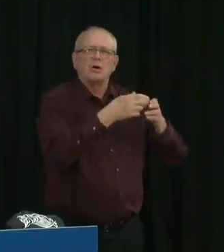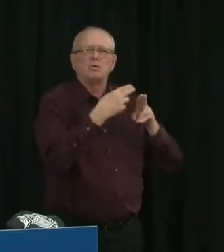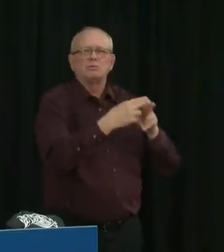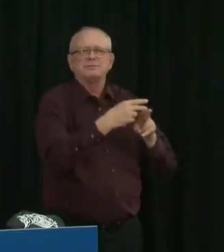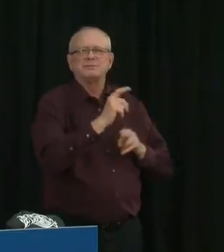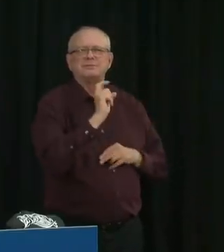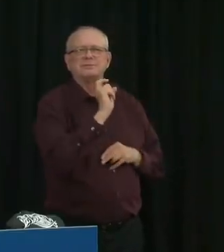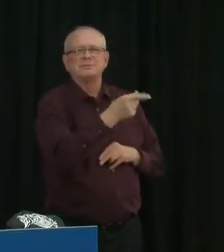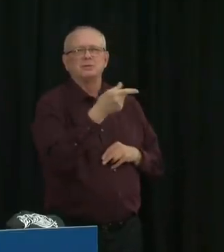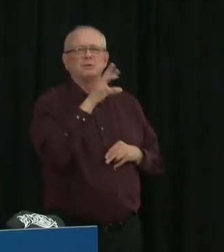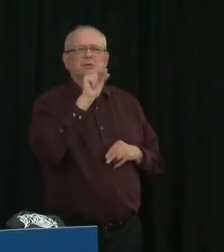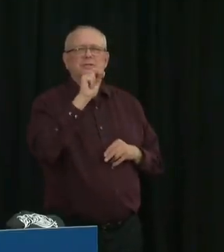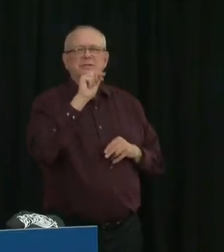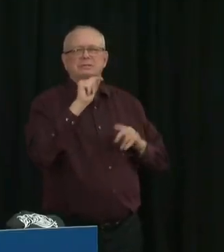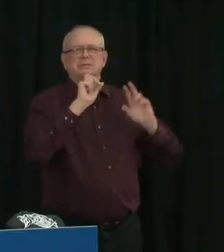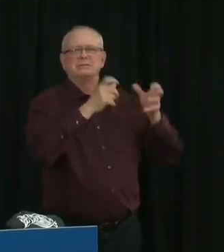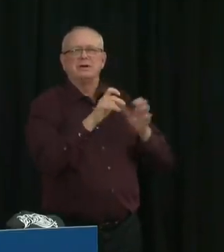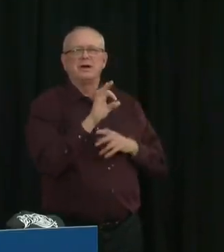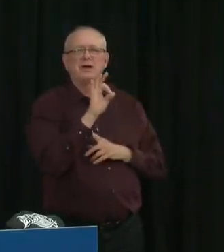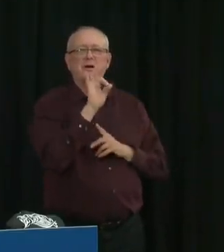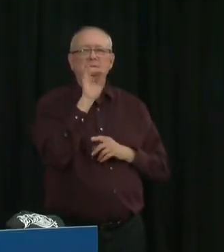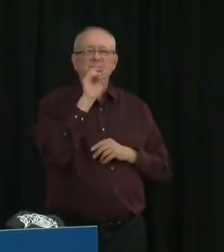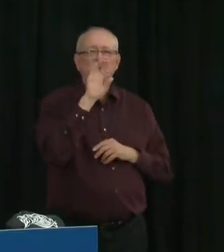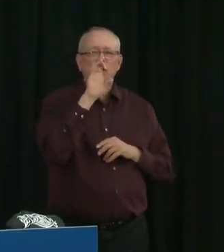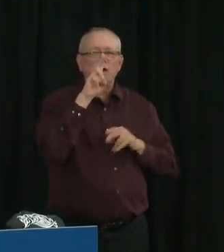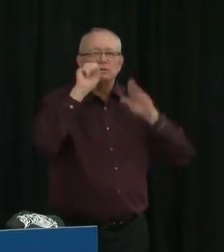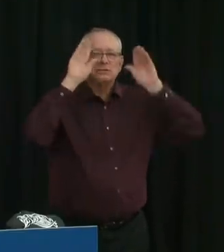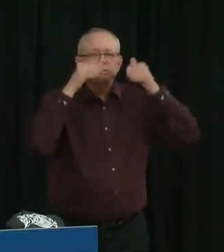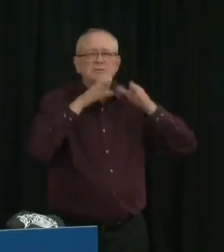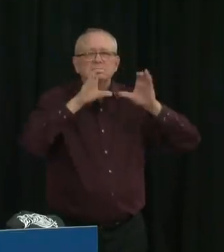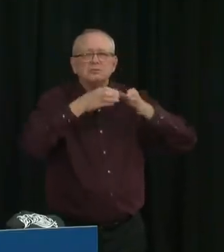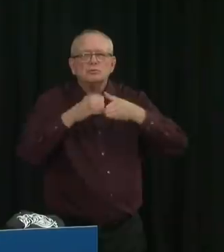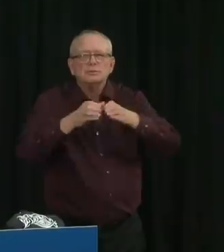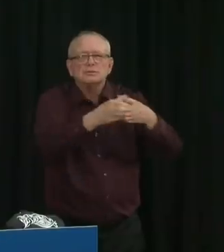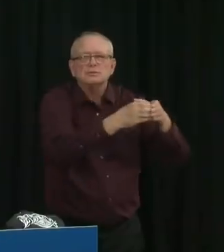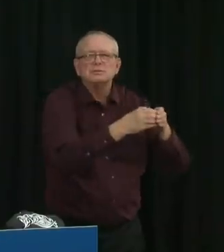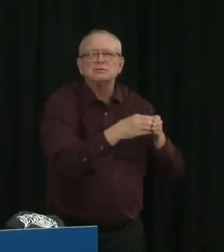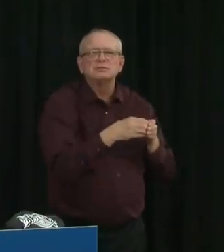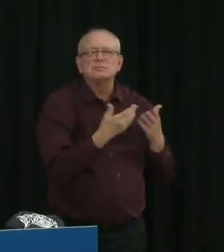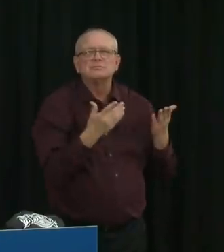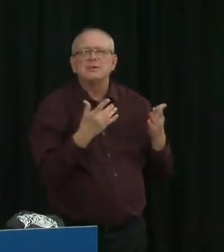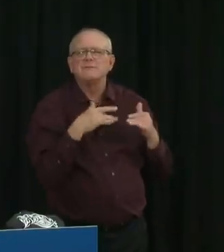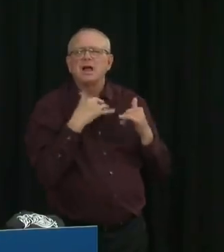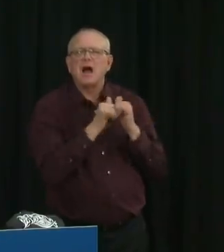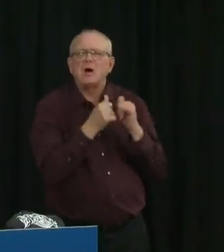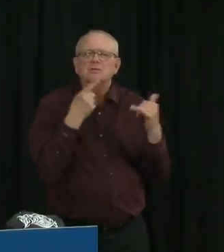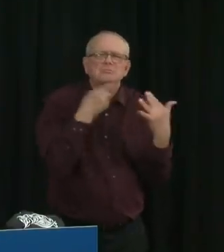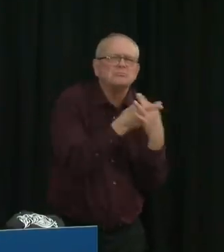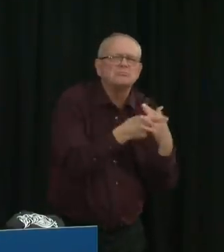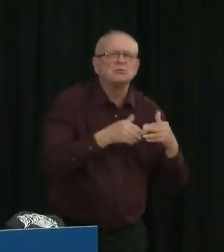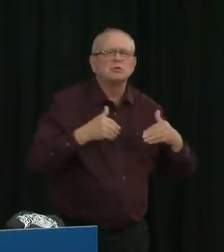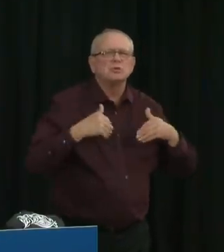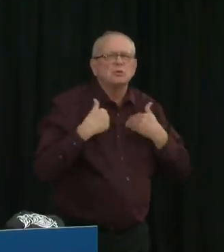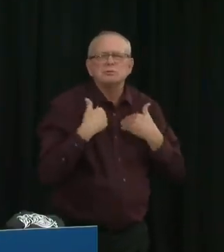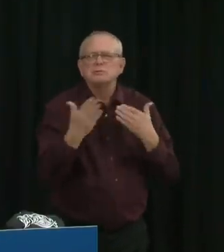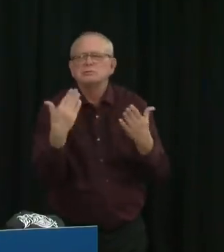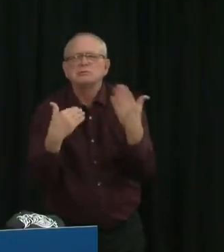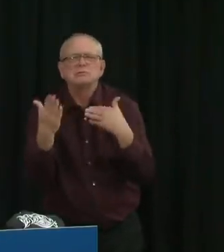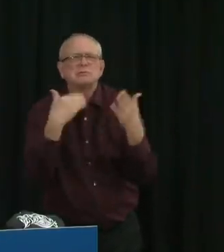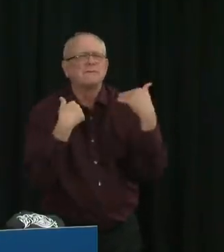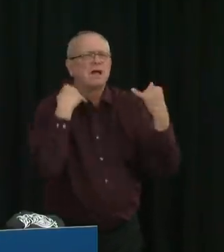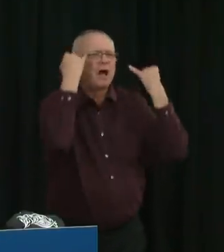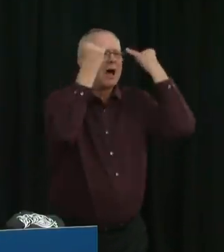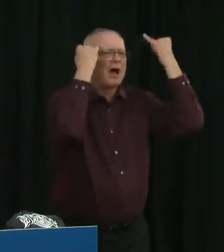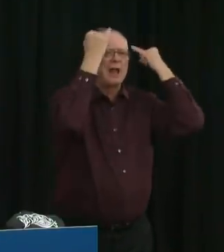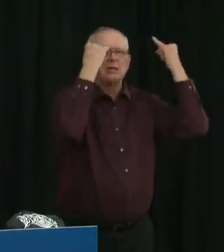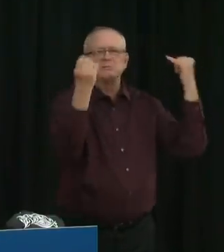what kinds of messages resonate. There's some surveys that are in the works to try to help us understand what kinds of messages and